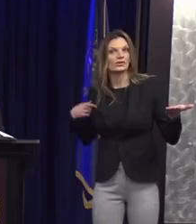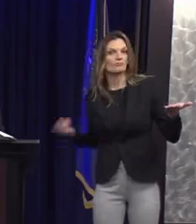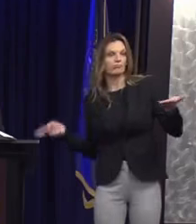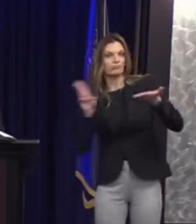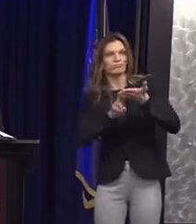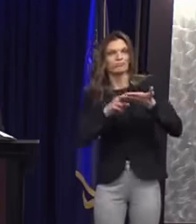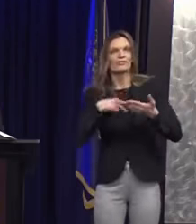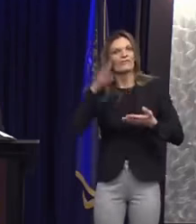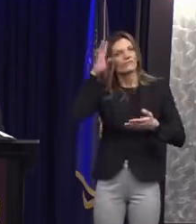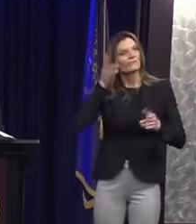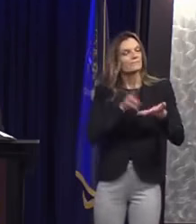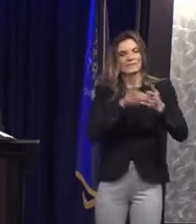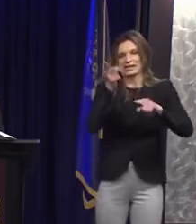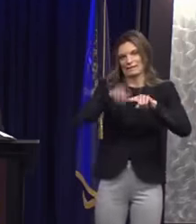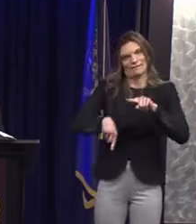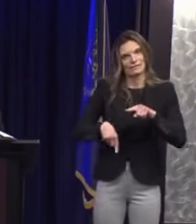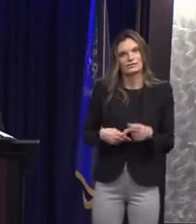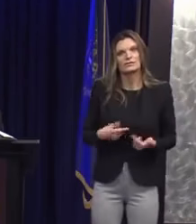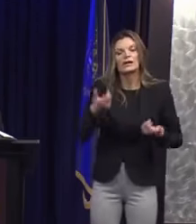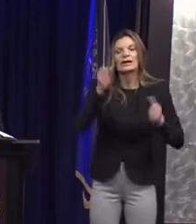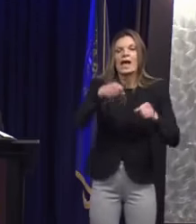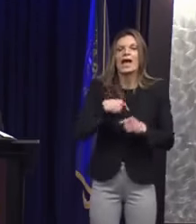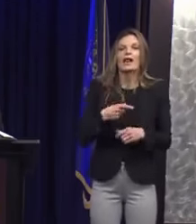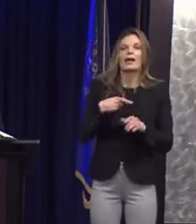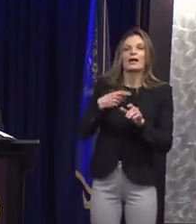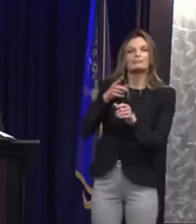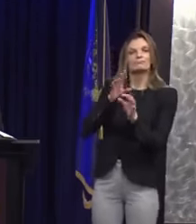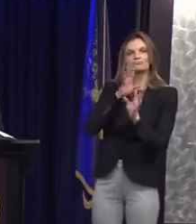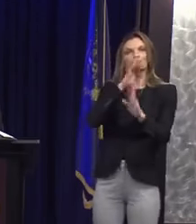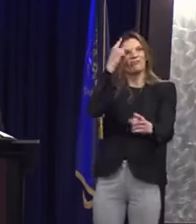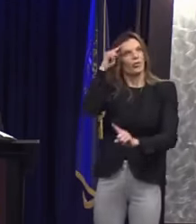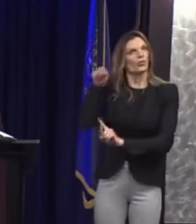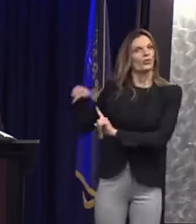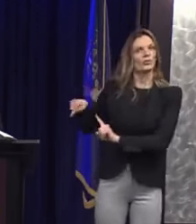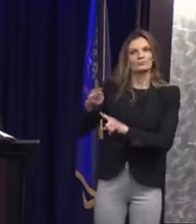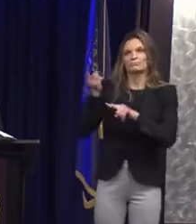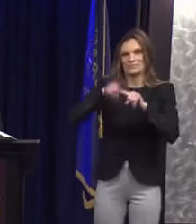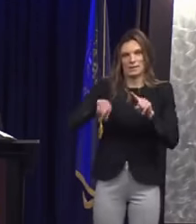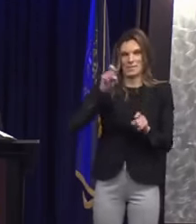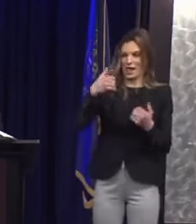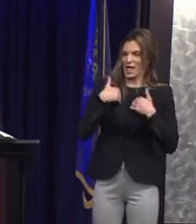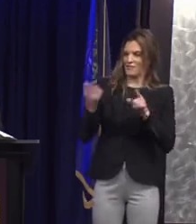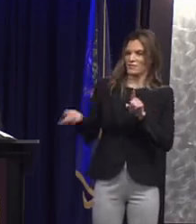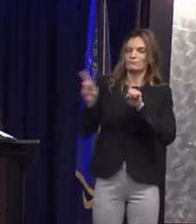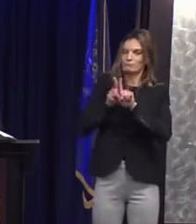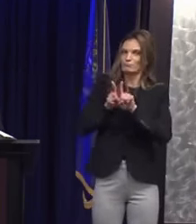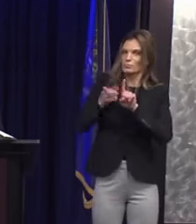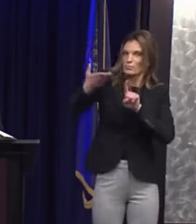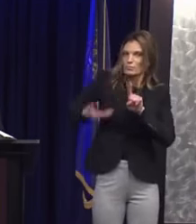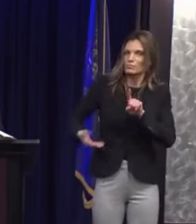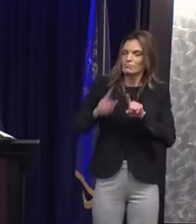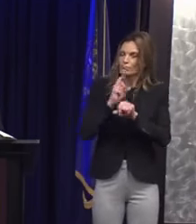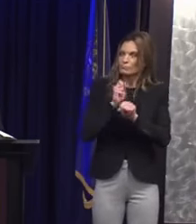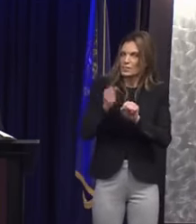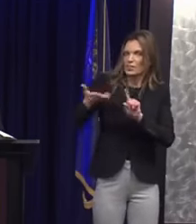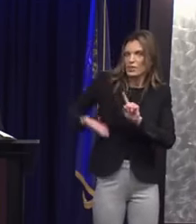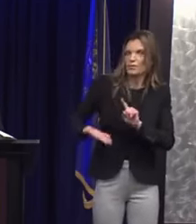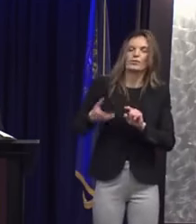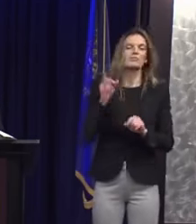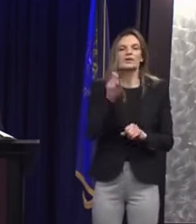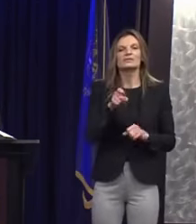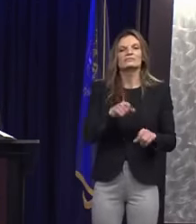cannot make a a false certification on such a petition and that a circulator cannot sign his or her name